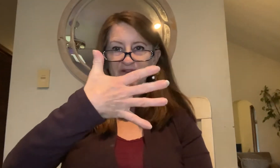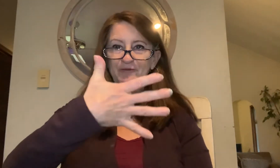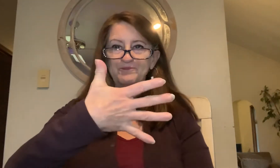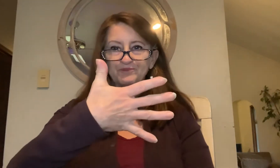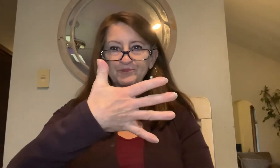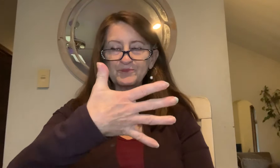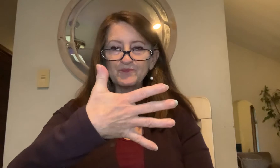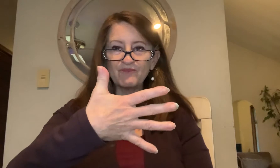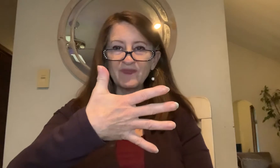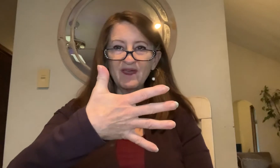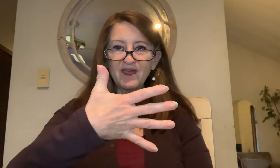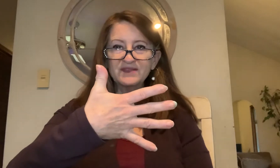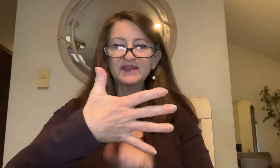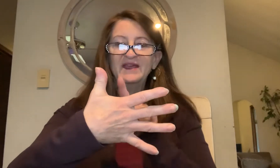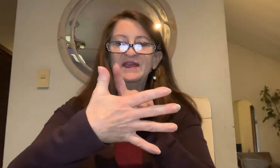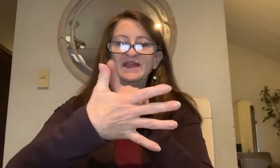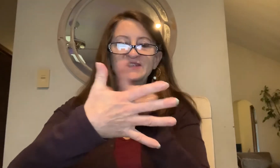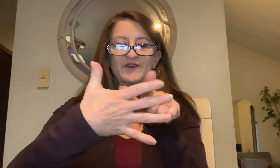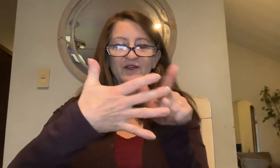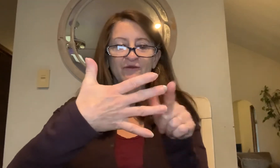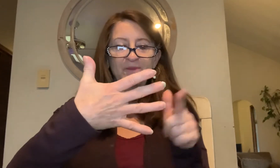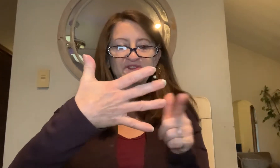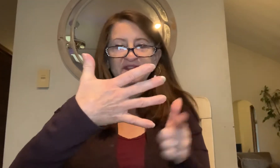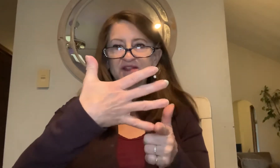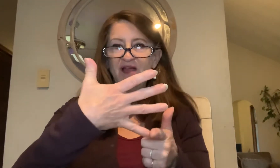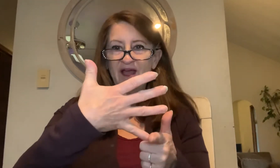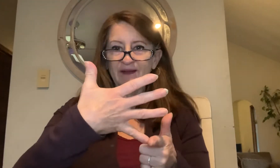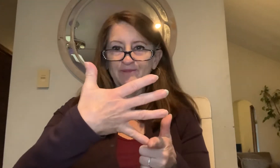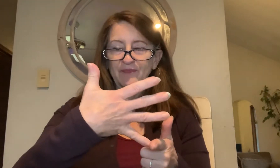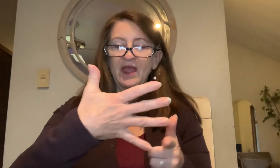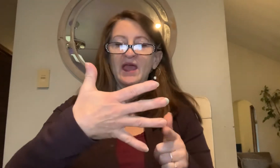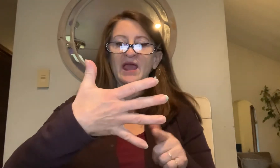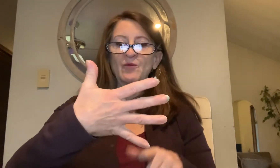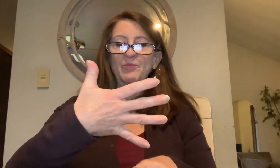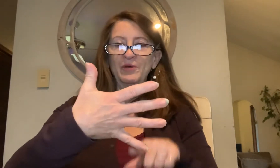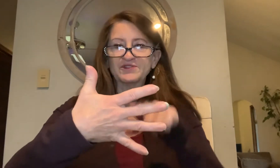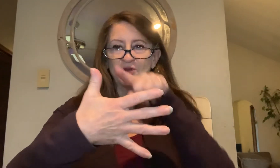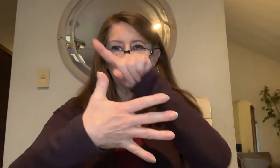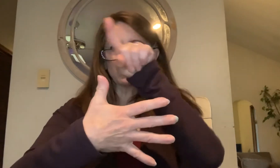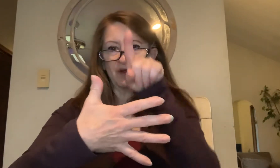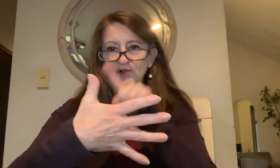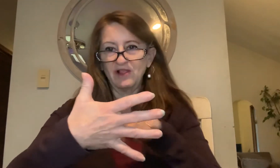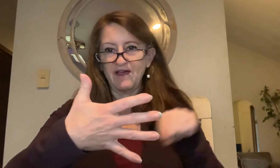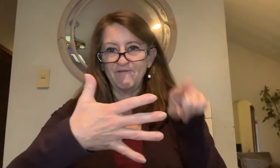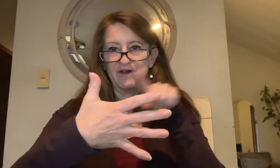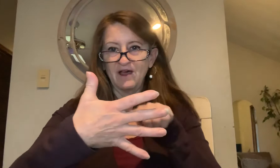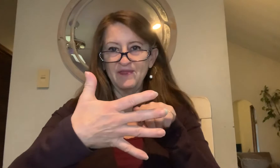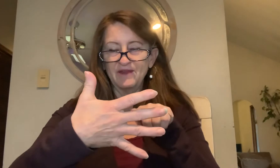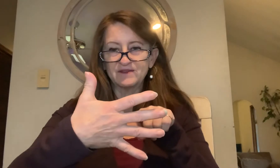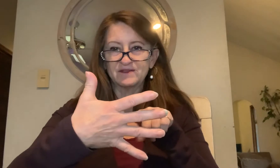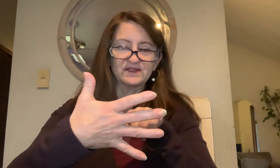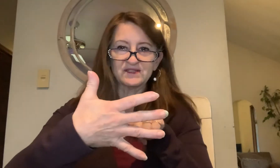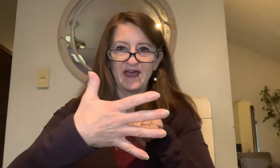and each finger represents a line and we put what's called the treble clef on the staff